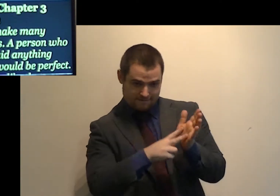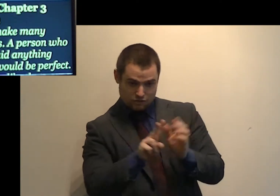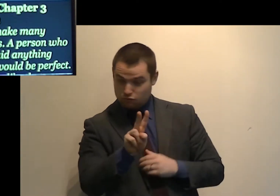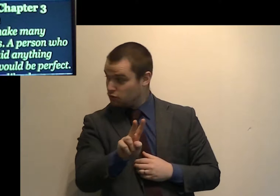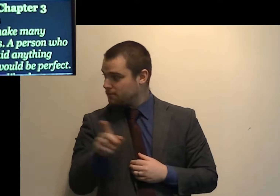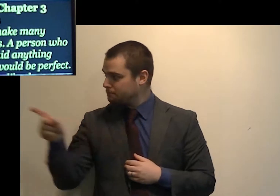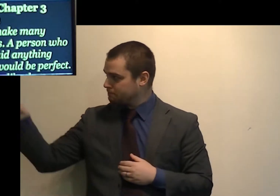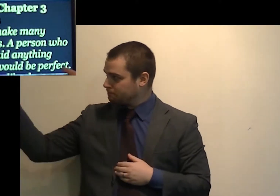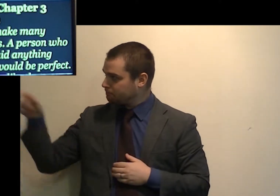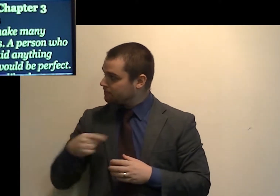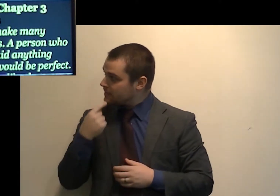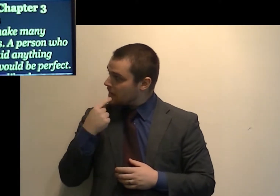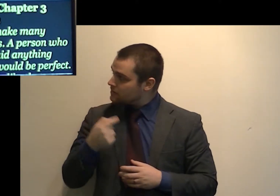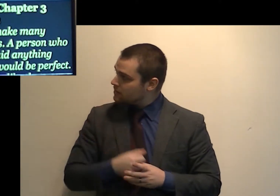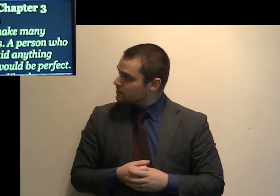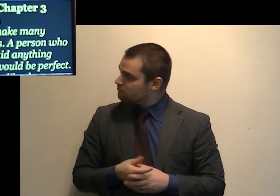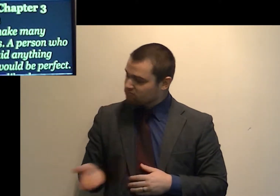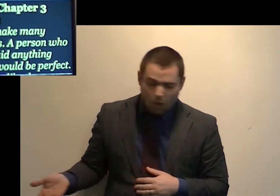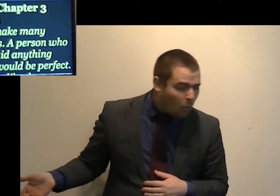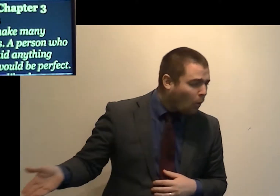We all make many mistakes.